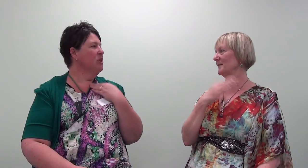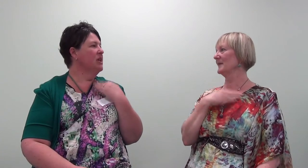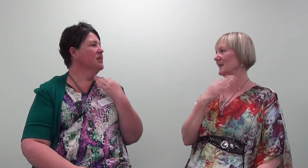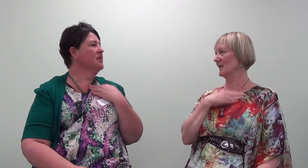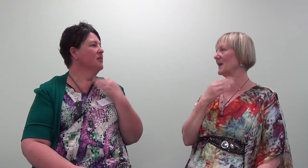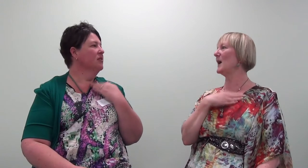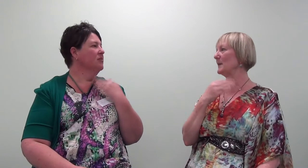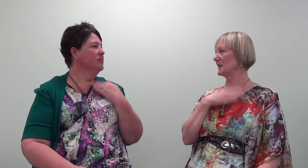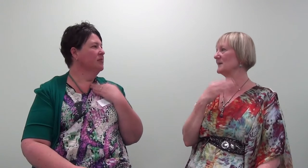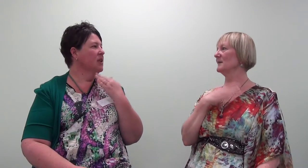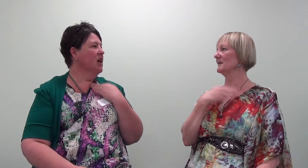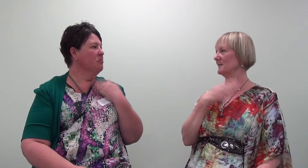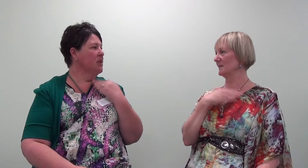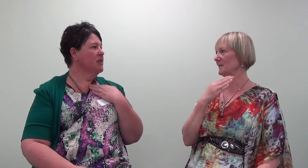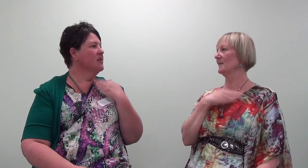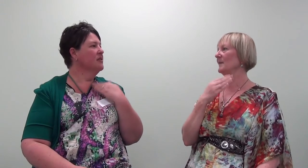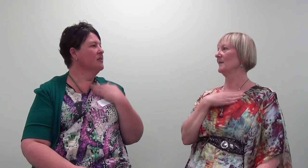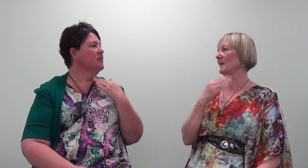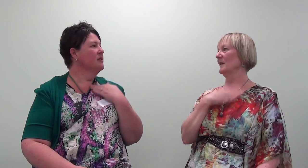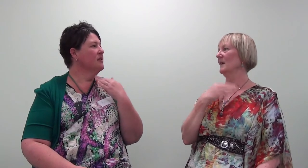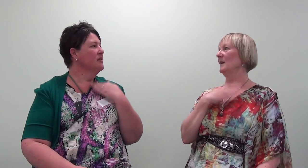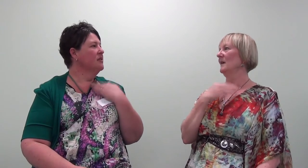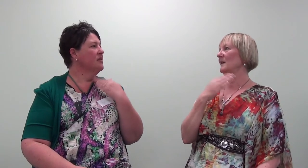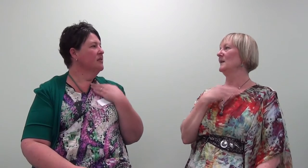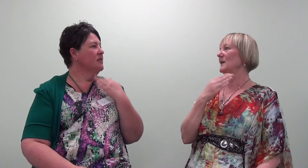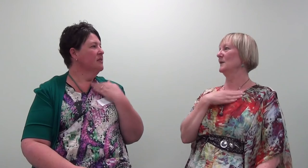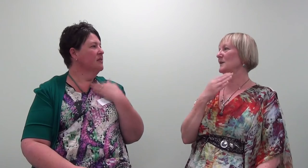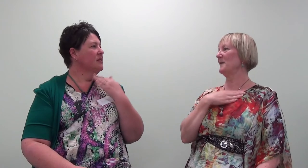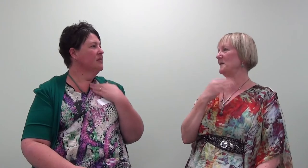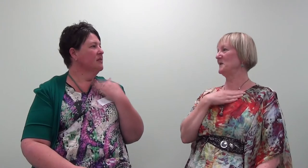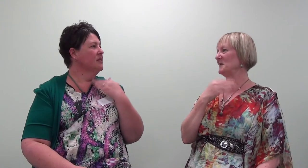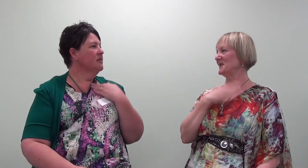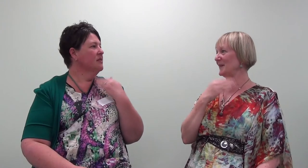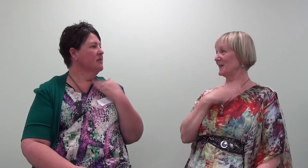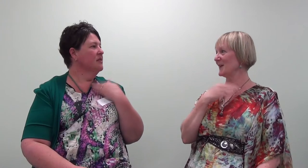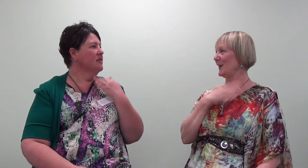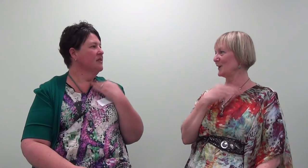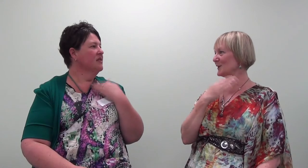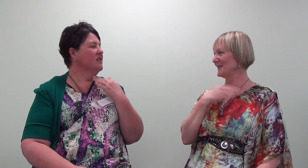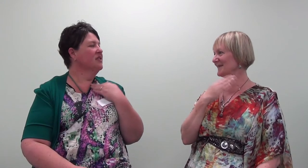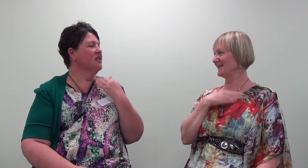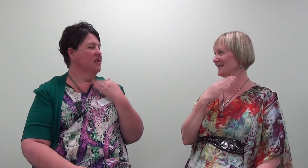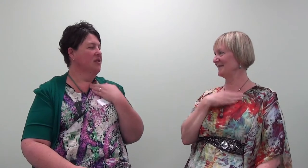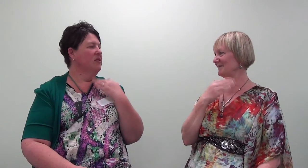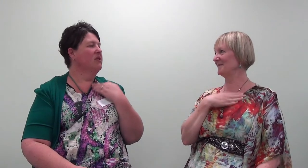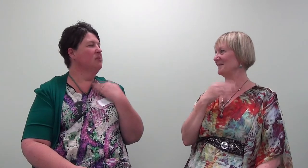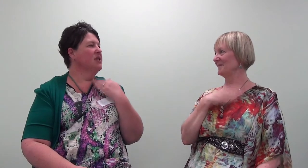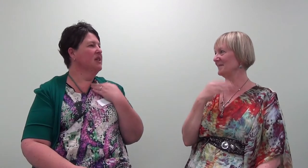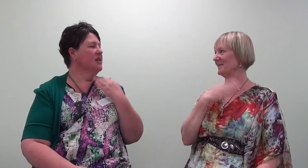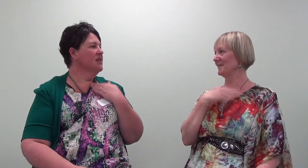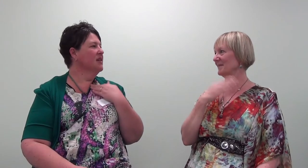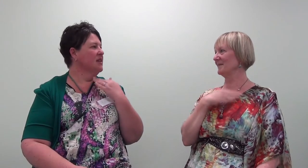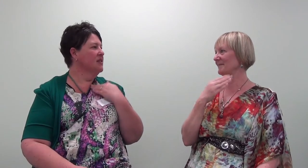of peace. Calmness. Calmness. To that 50% that's connected. To that 50% that's connected.